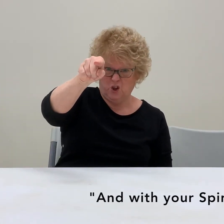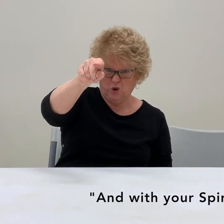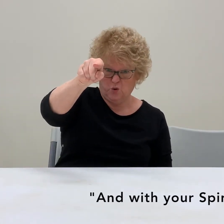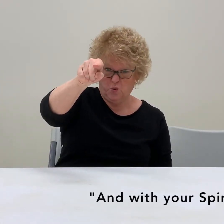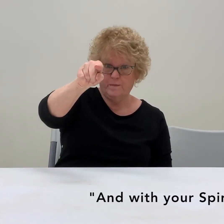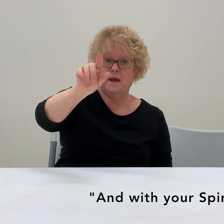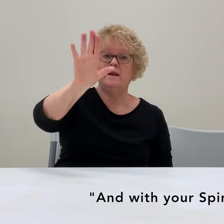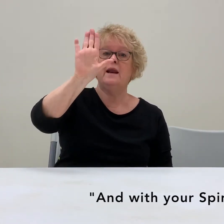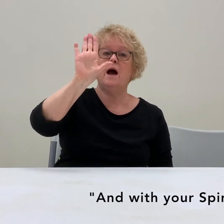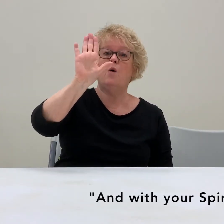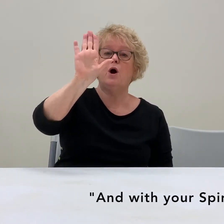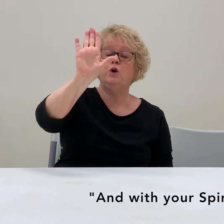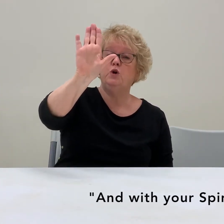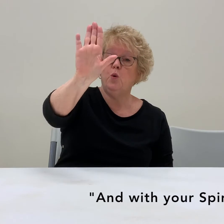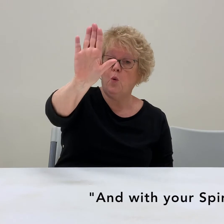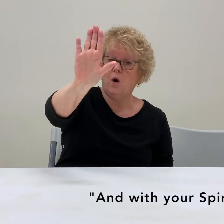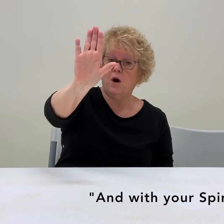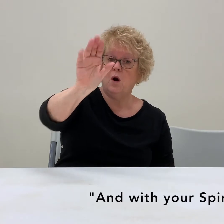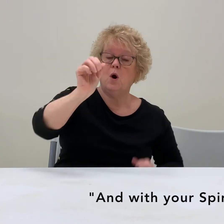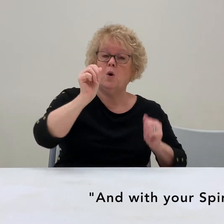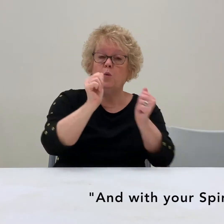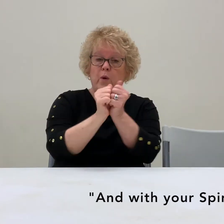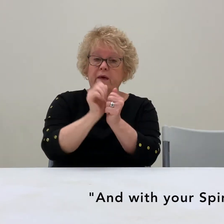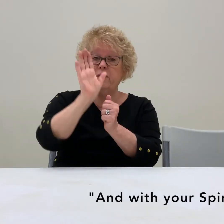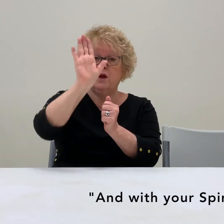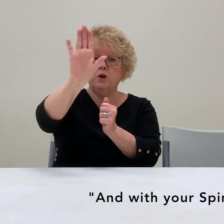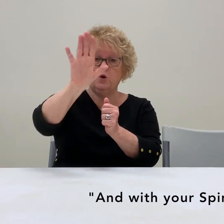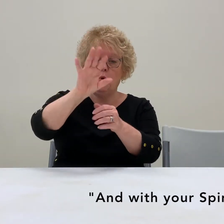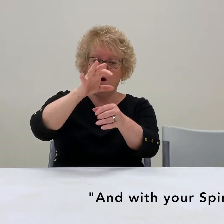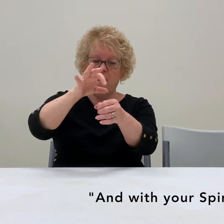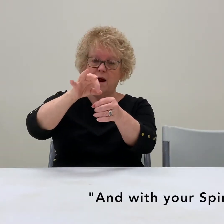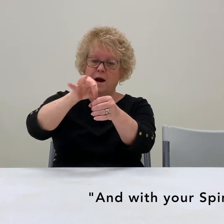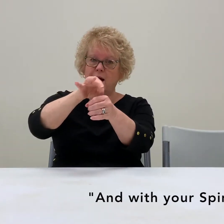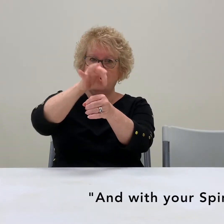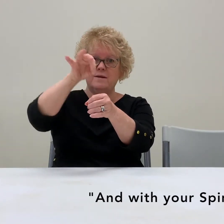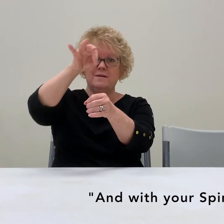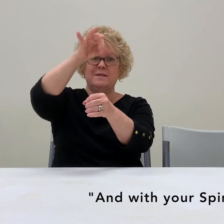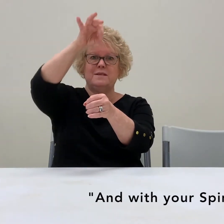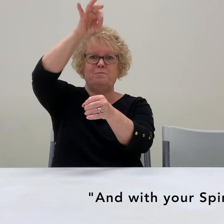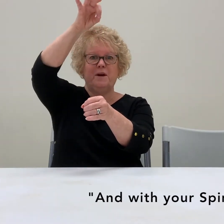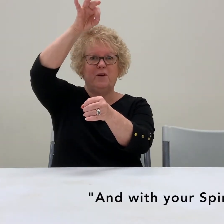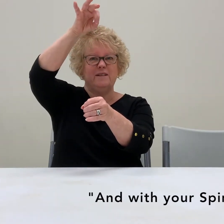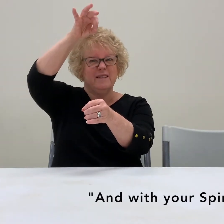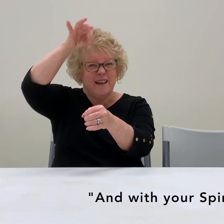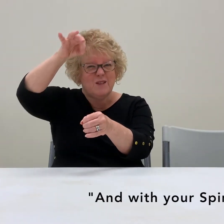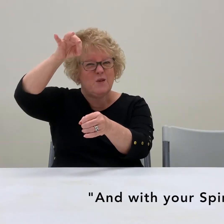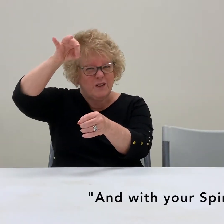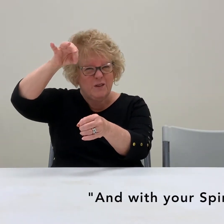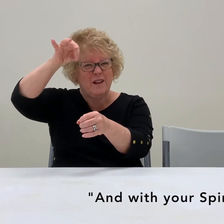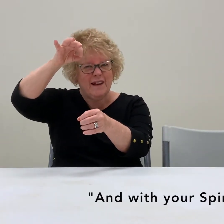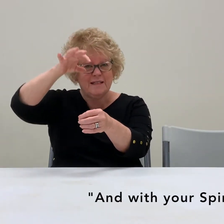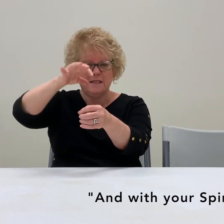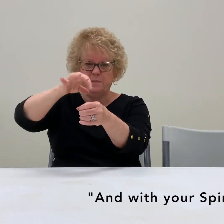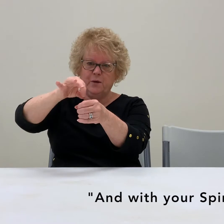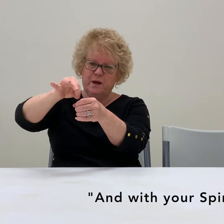you, now, your, with your spirit. Doesn't that sort of look like a spirit?